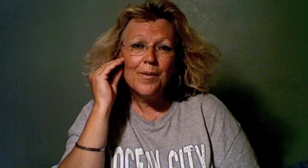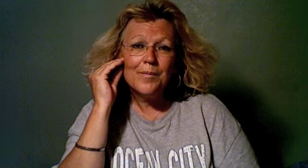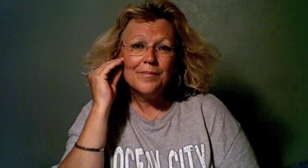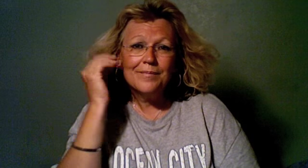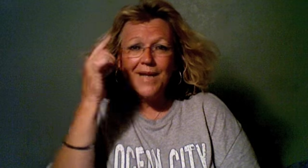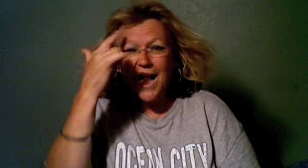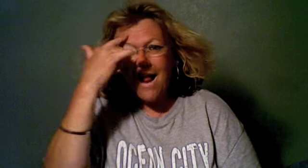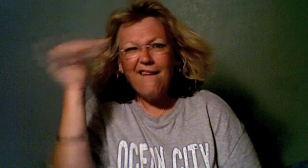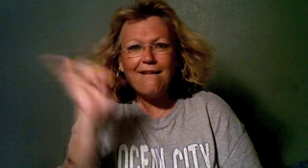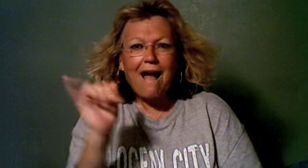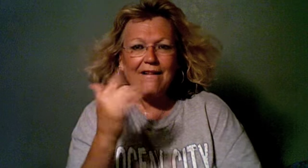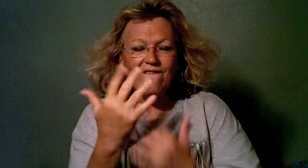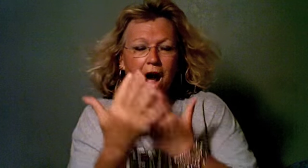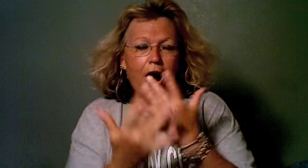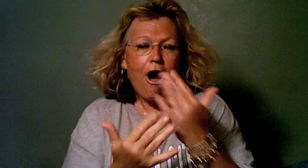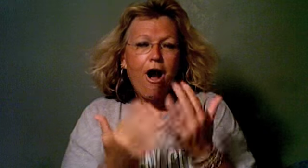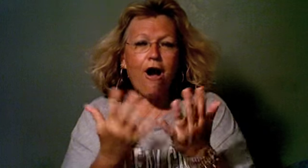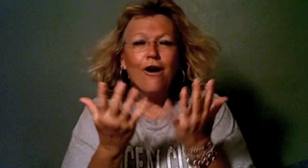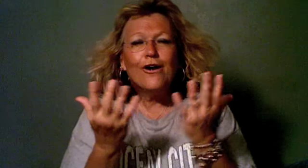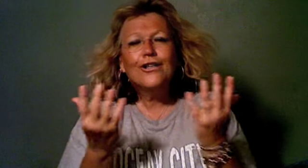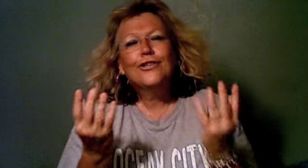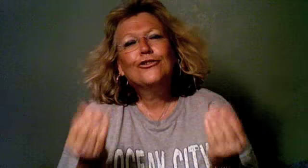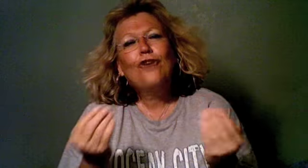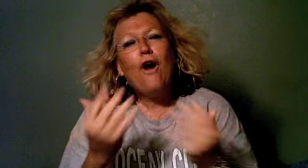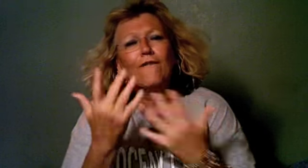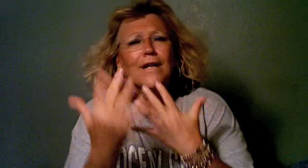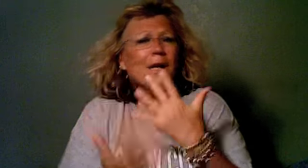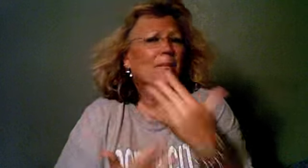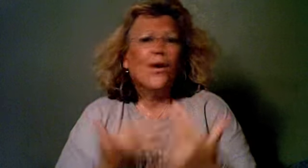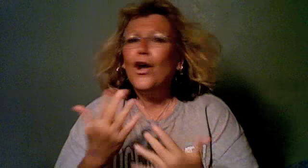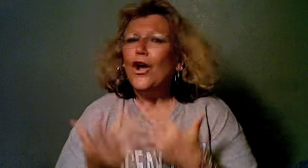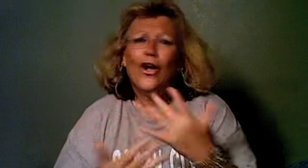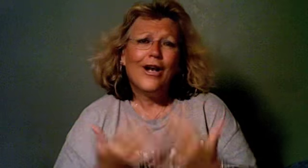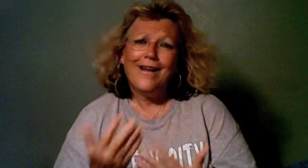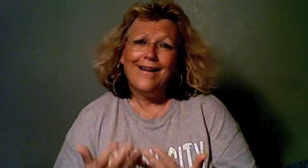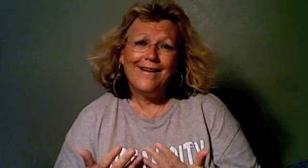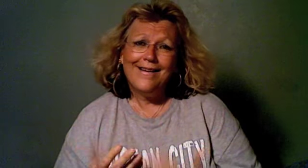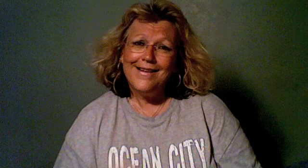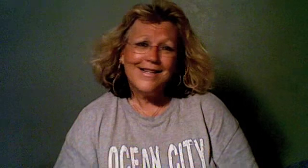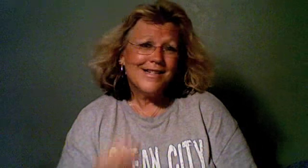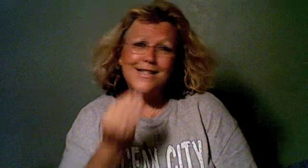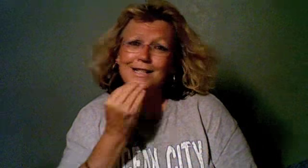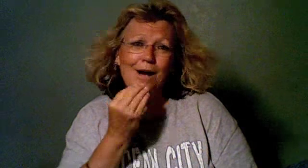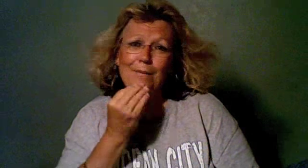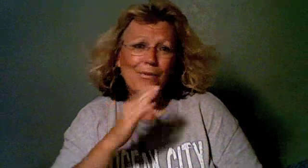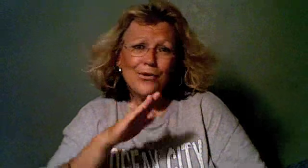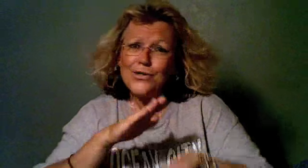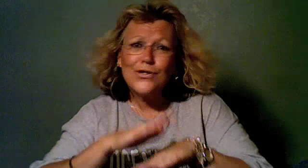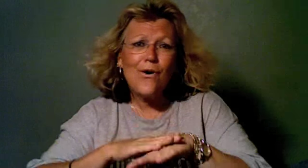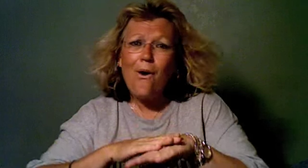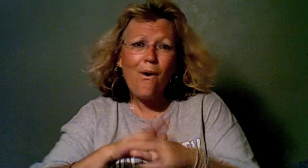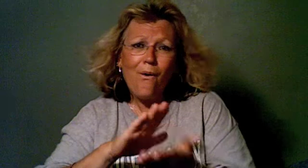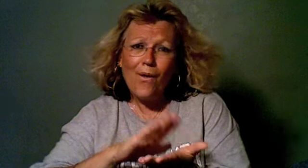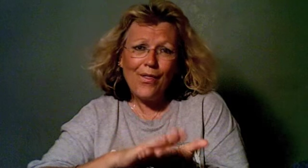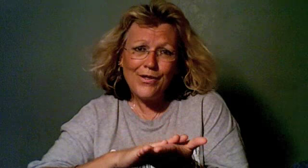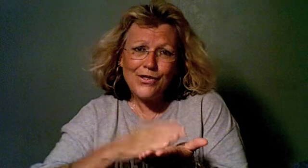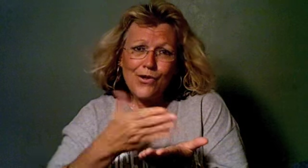Like a fire softly burning, suppers on the